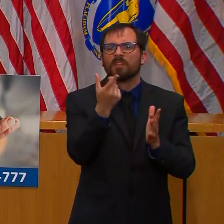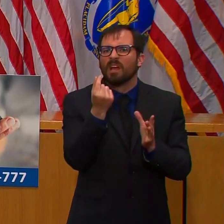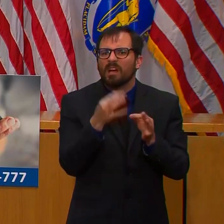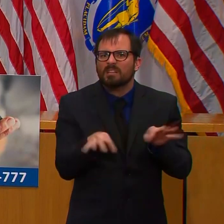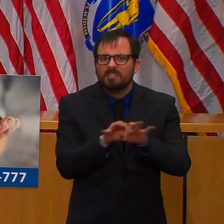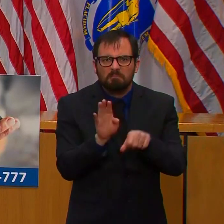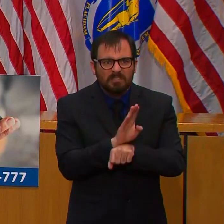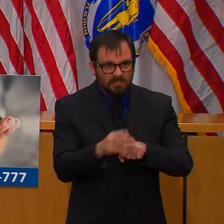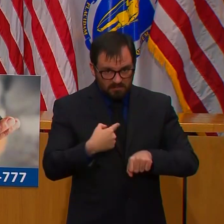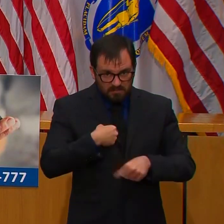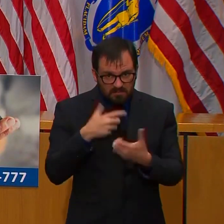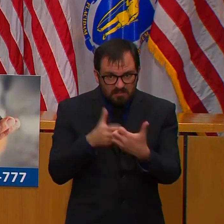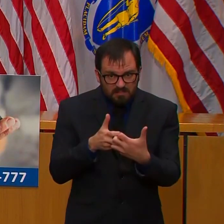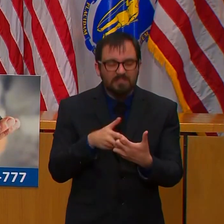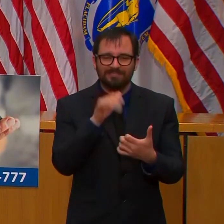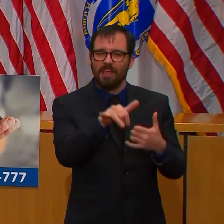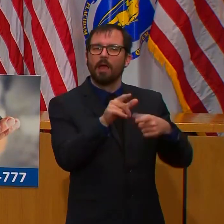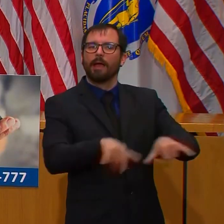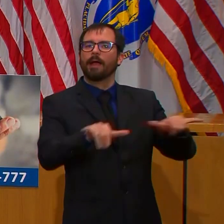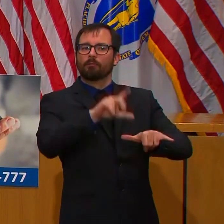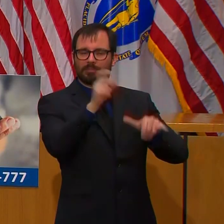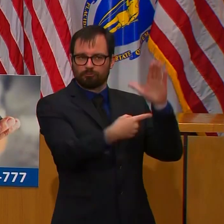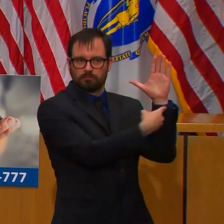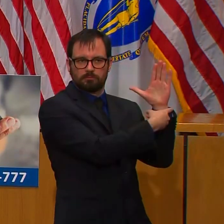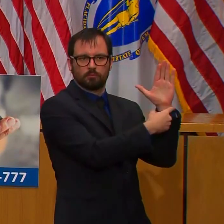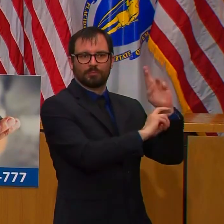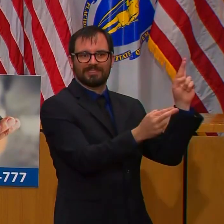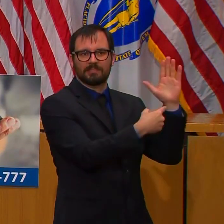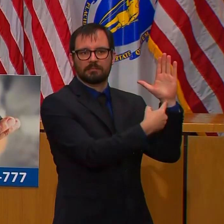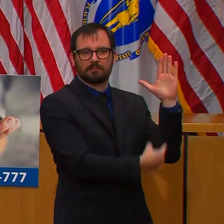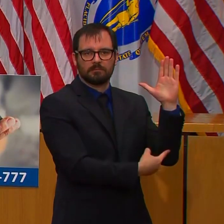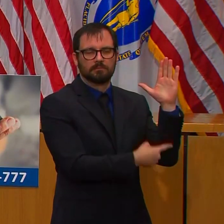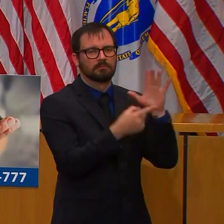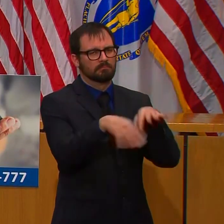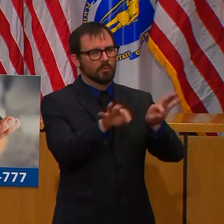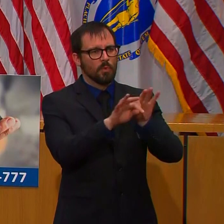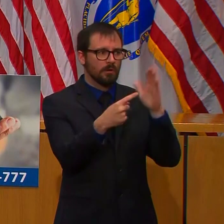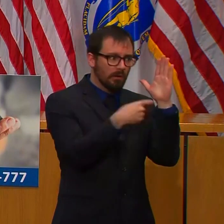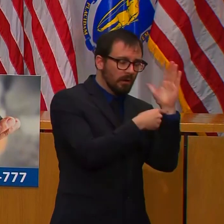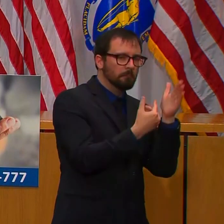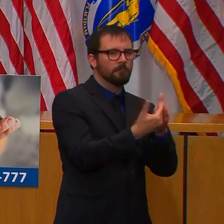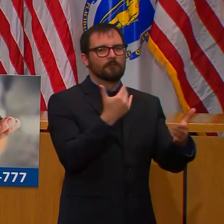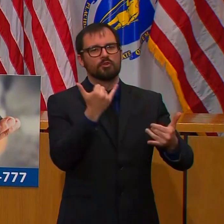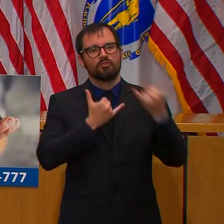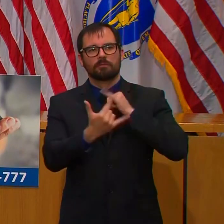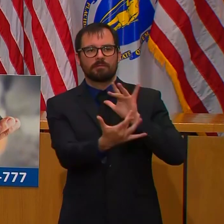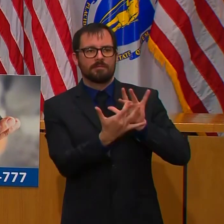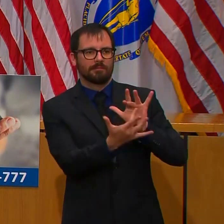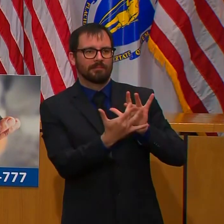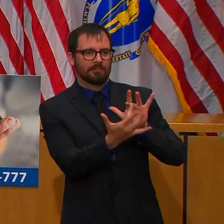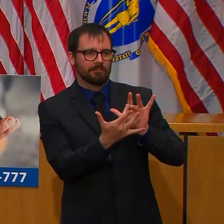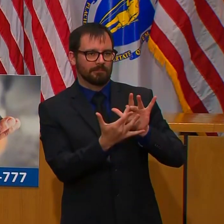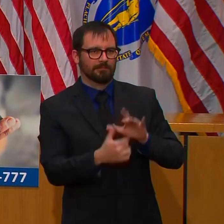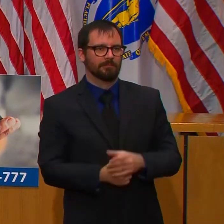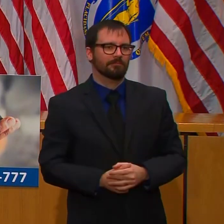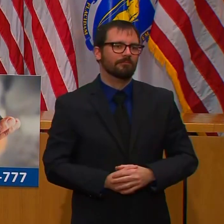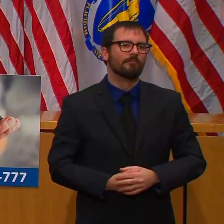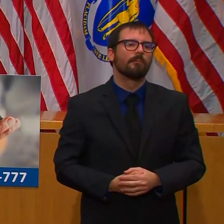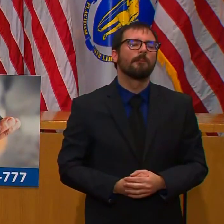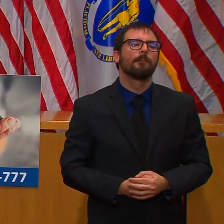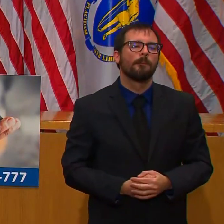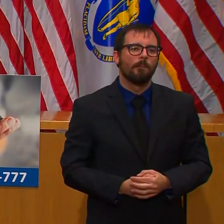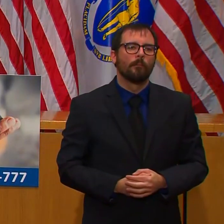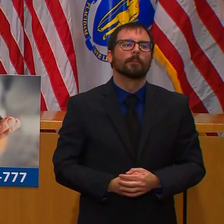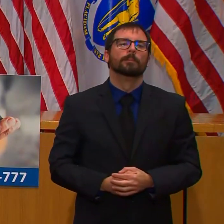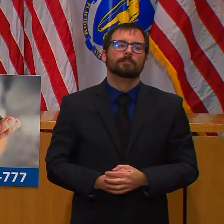thousands of back and forths between our team and folks in the business community about clarification and engagement.